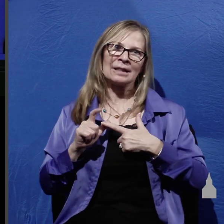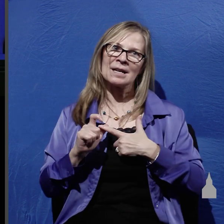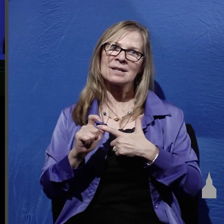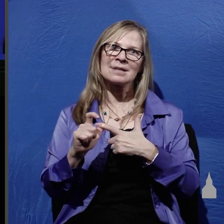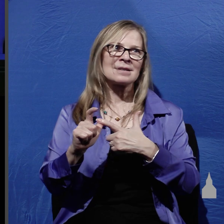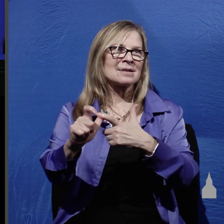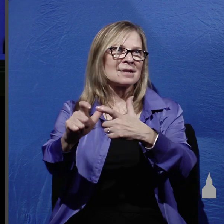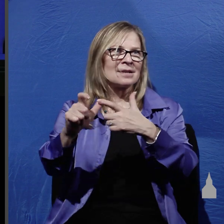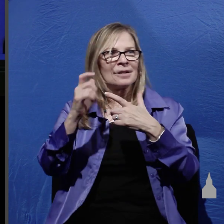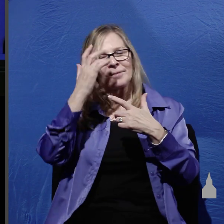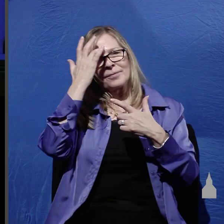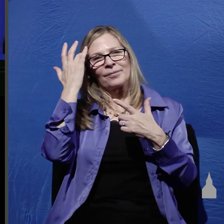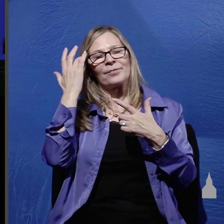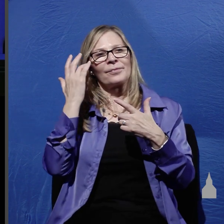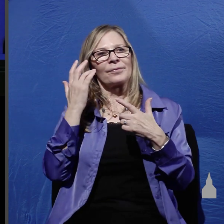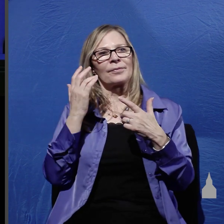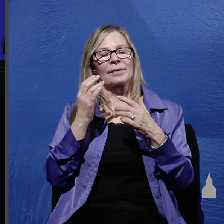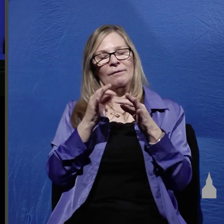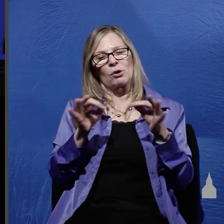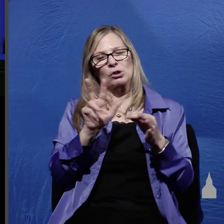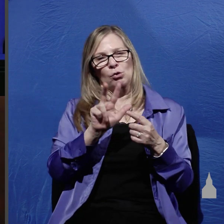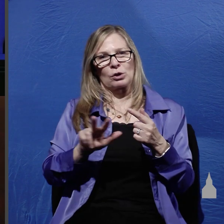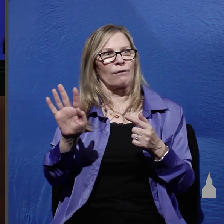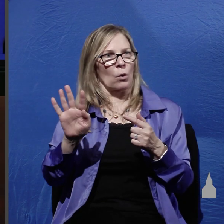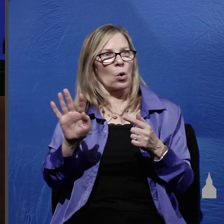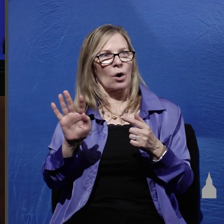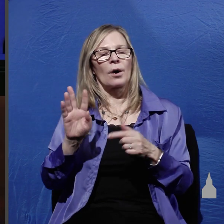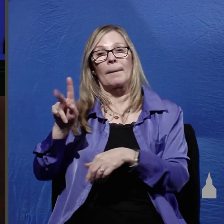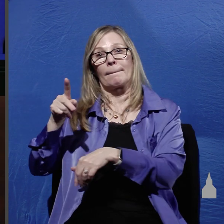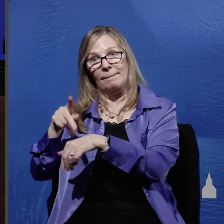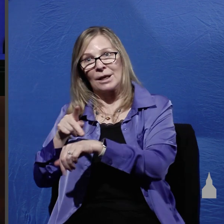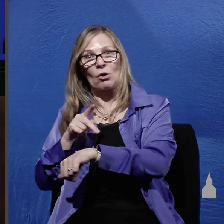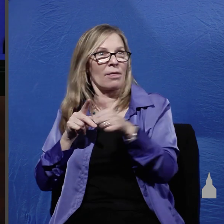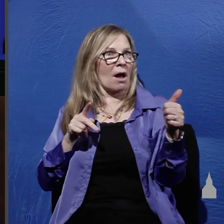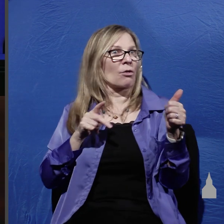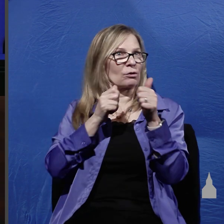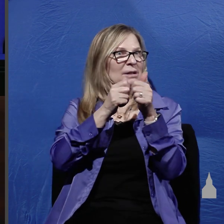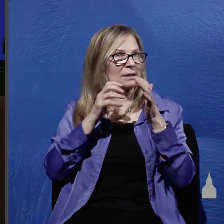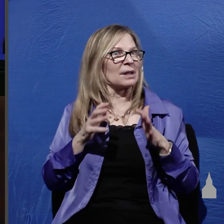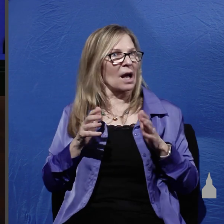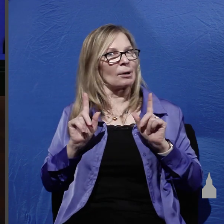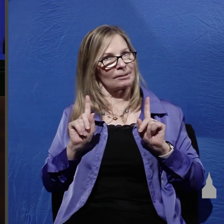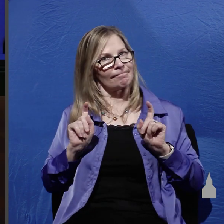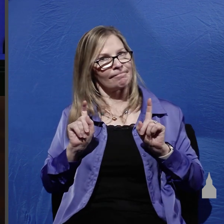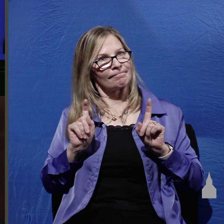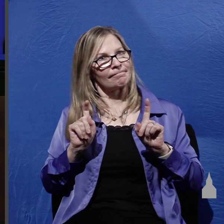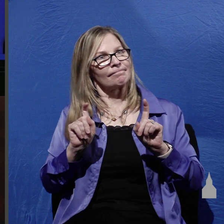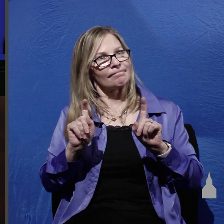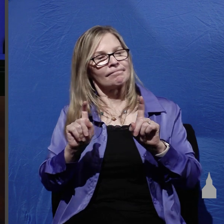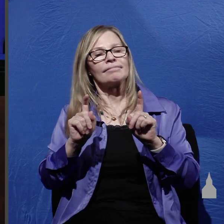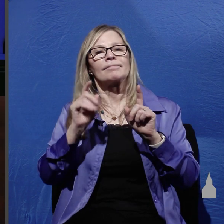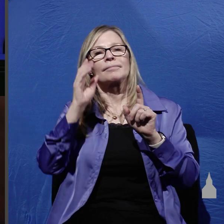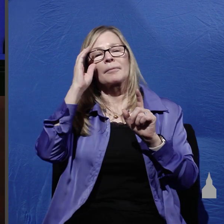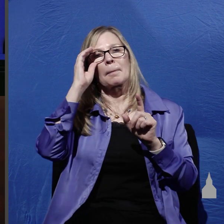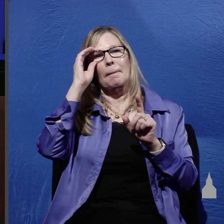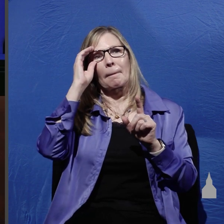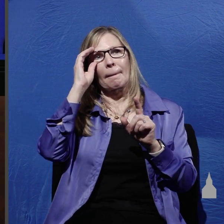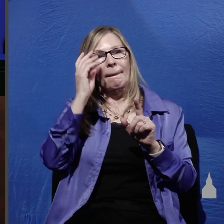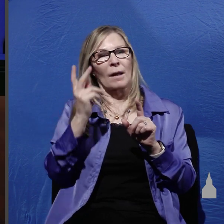run verses 3 and 4 so Peter and the other disciple went forth and they were going to the tomb the two were running